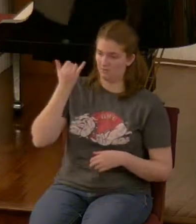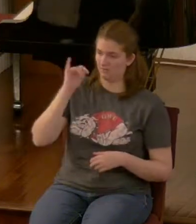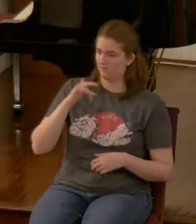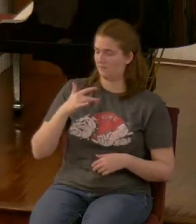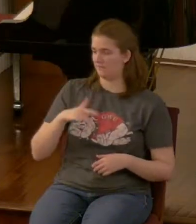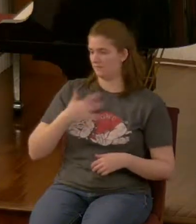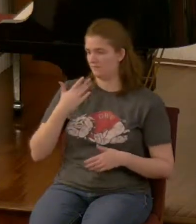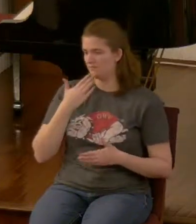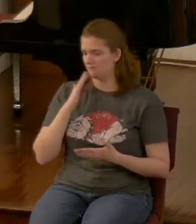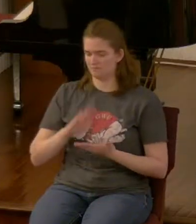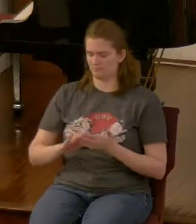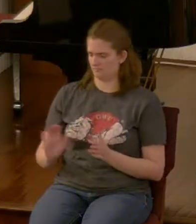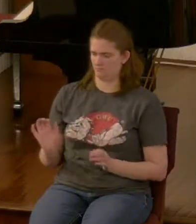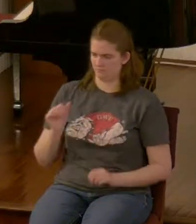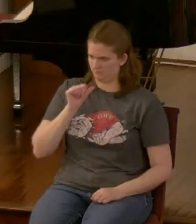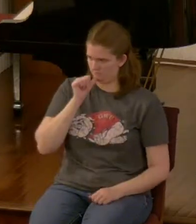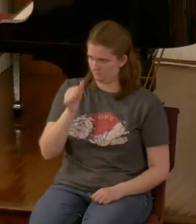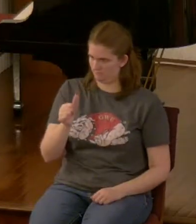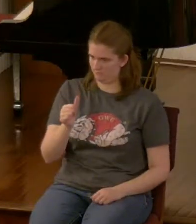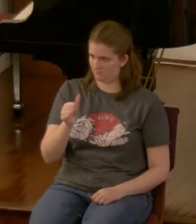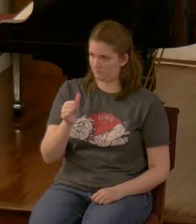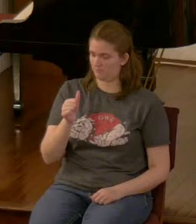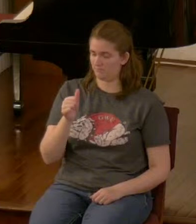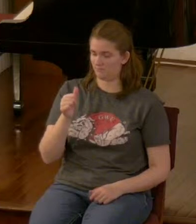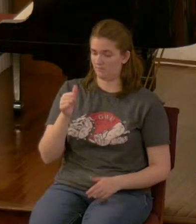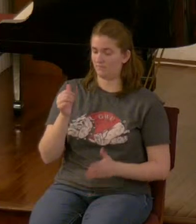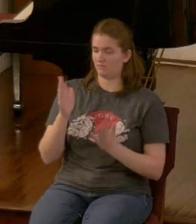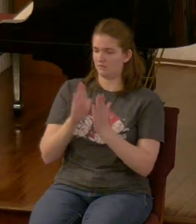this is truth